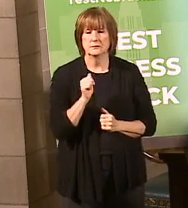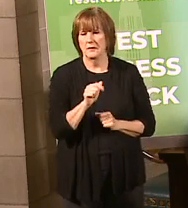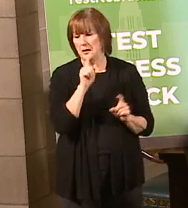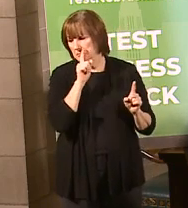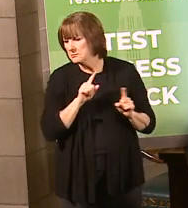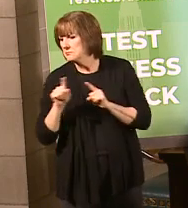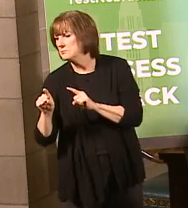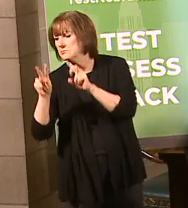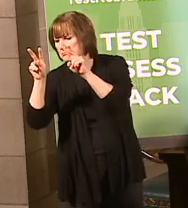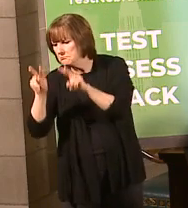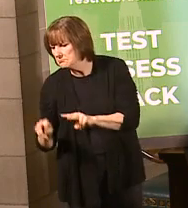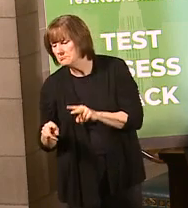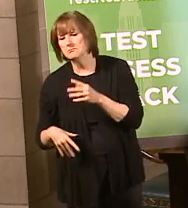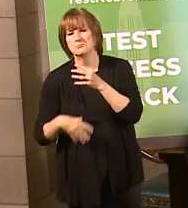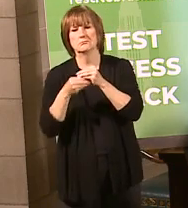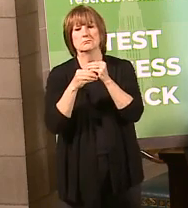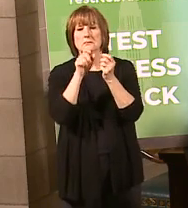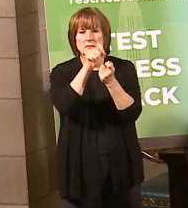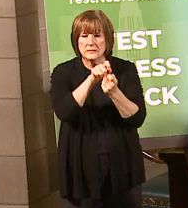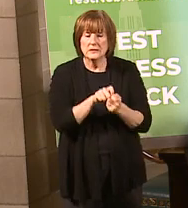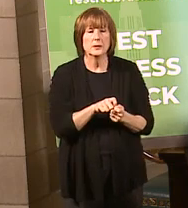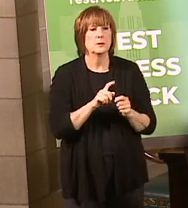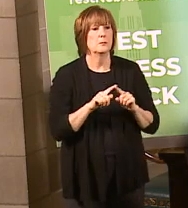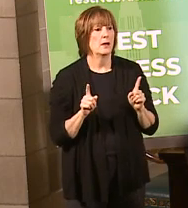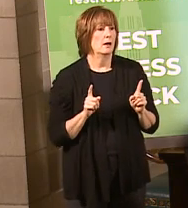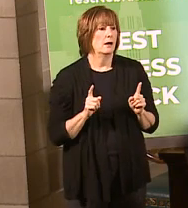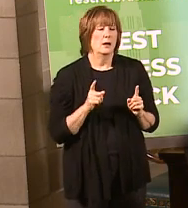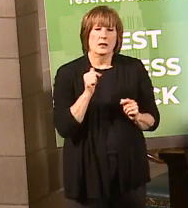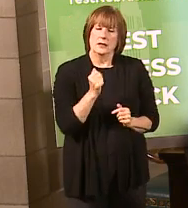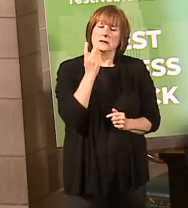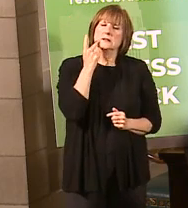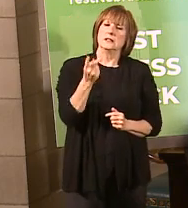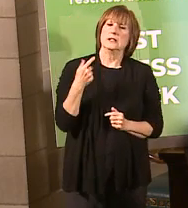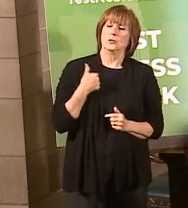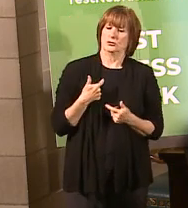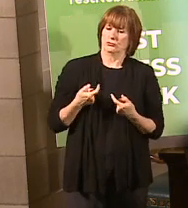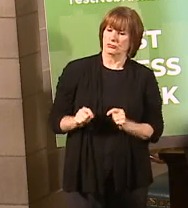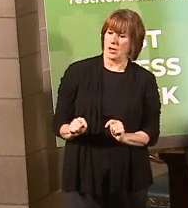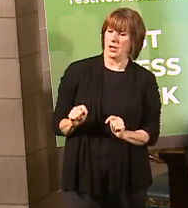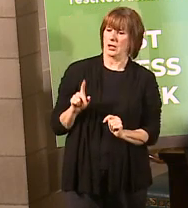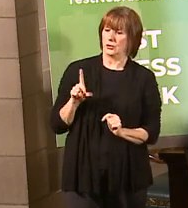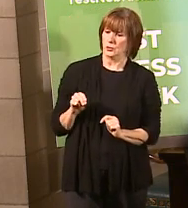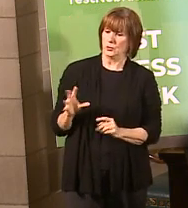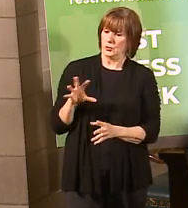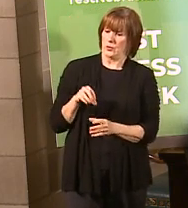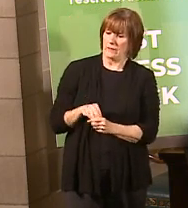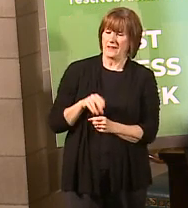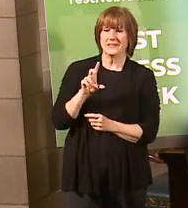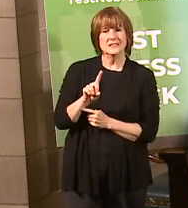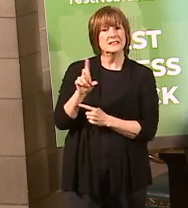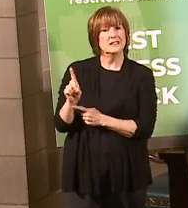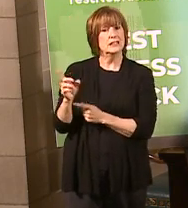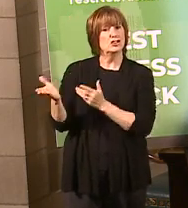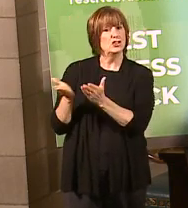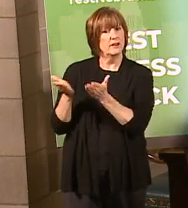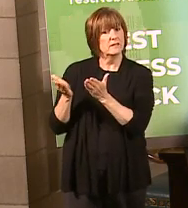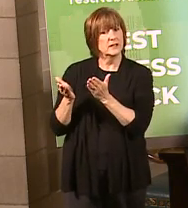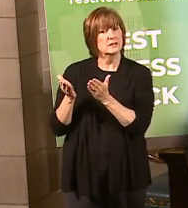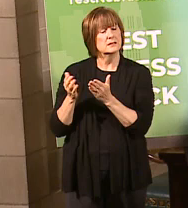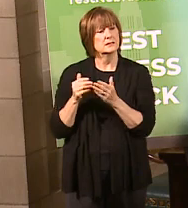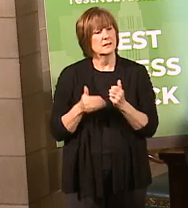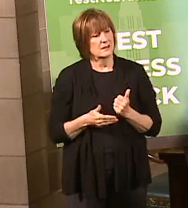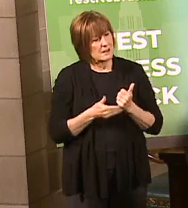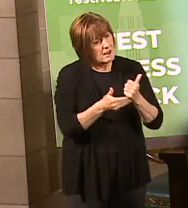could go to and get some additional details. But you can see that what we're trying to do within developmental disabilities is to, again, help